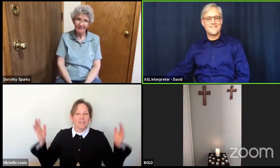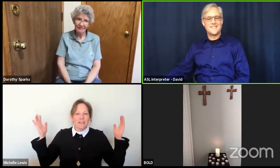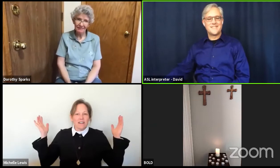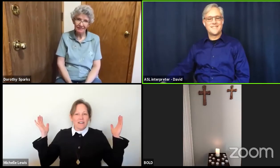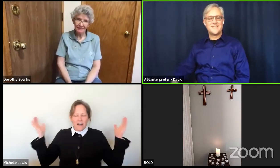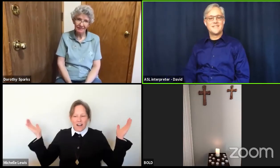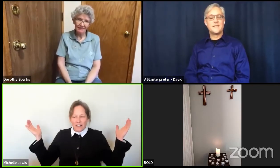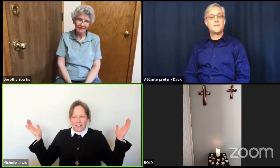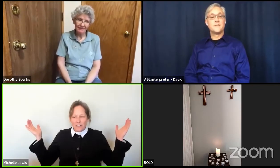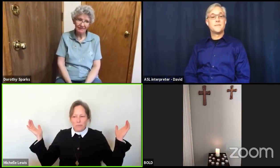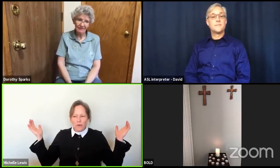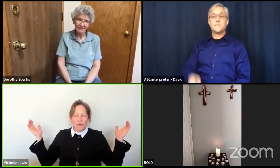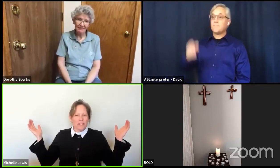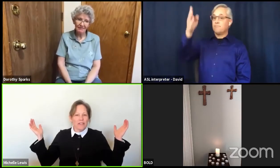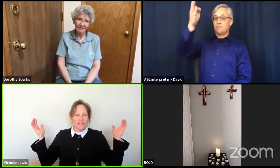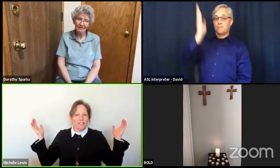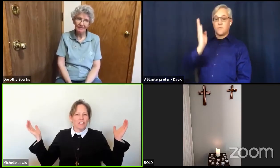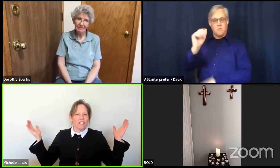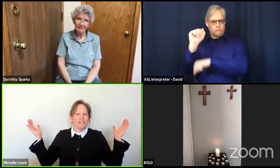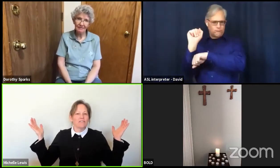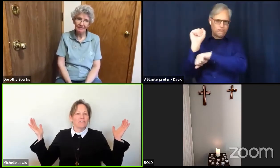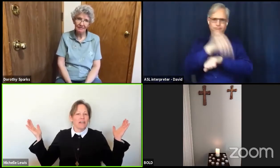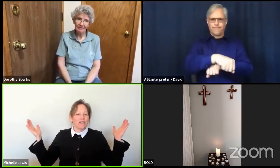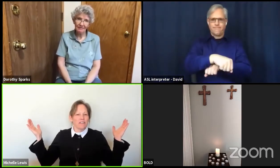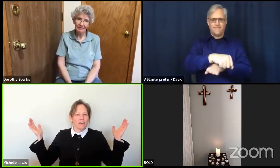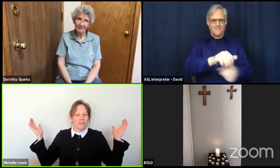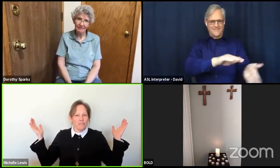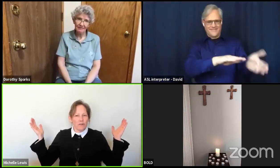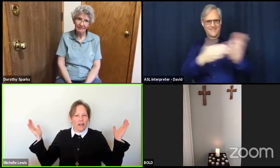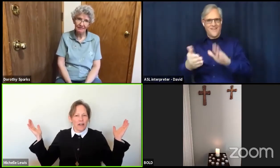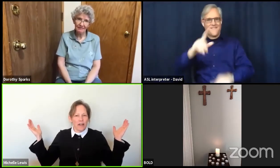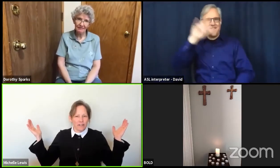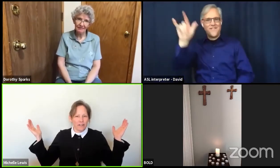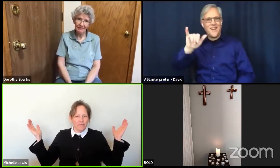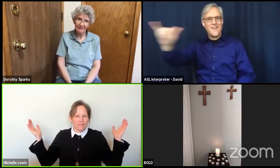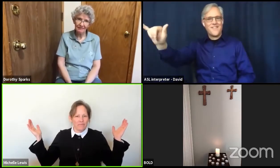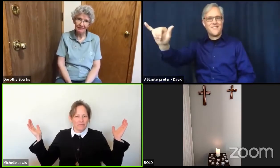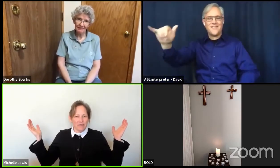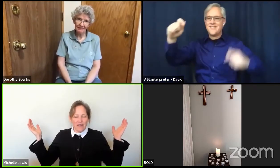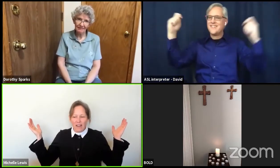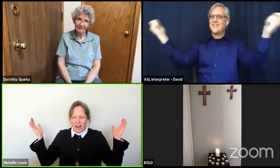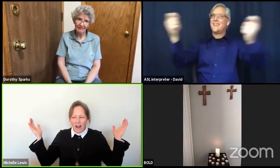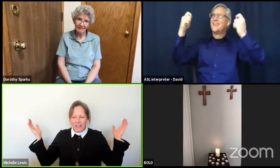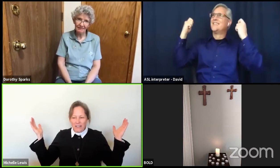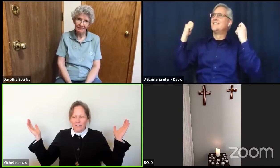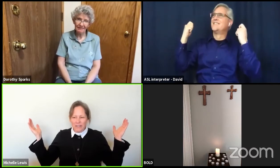God has broken the chains of death forever, alleluia.